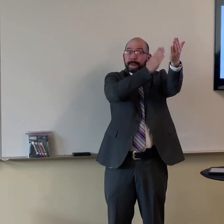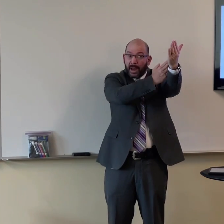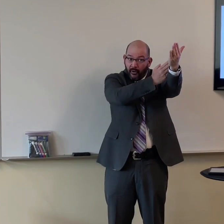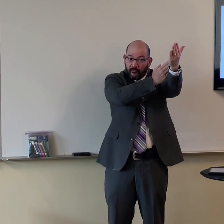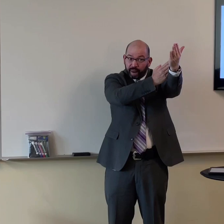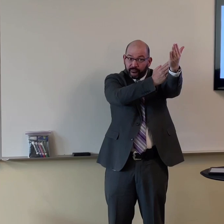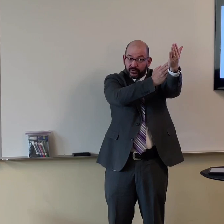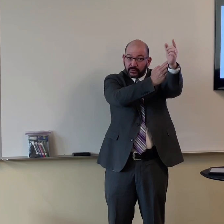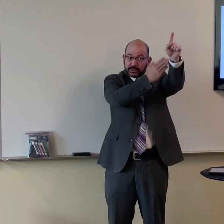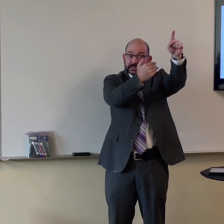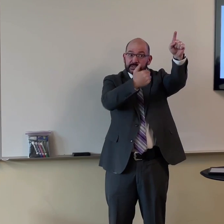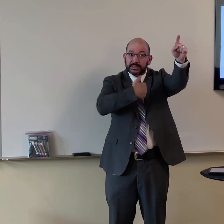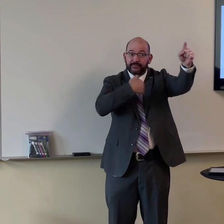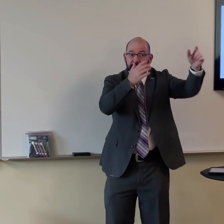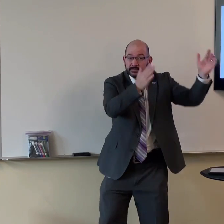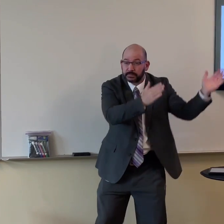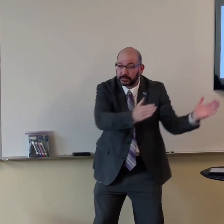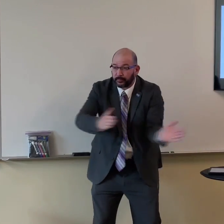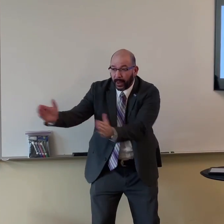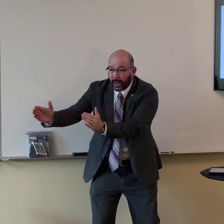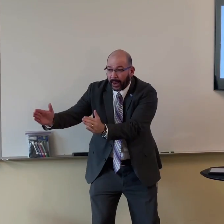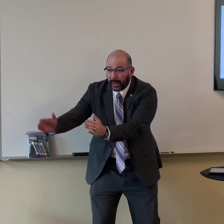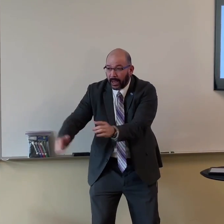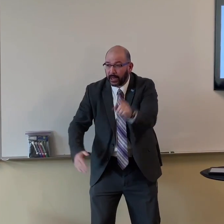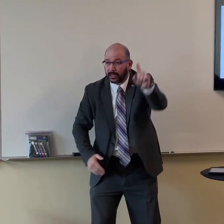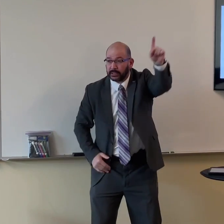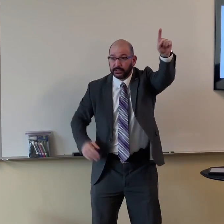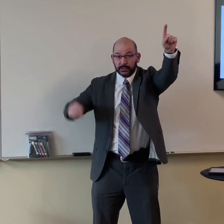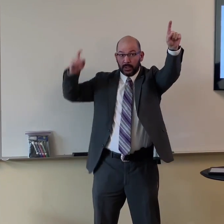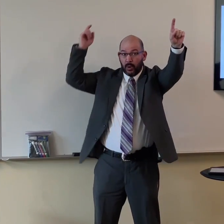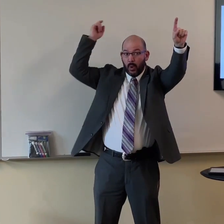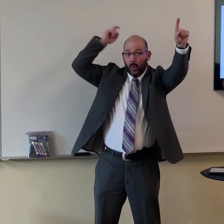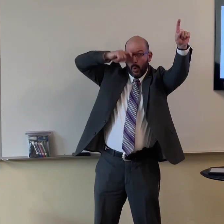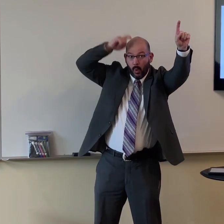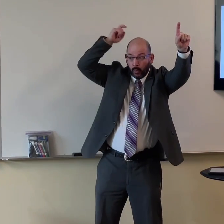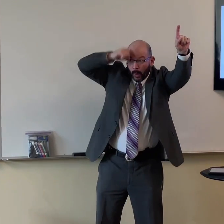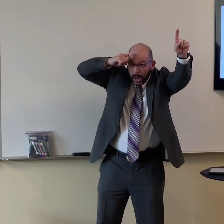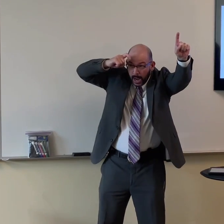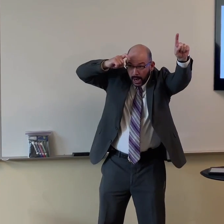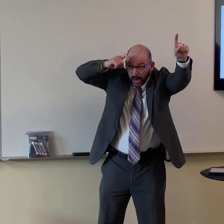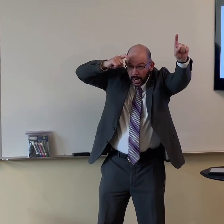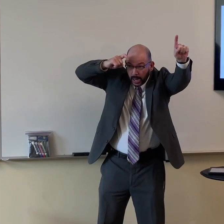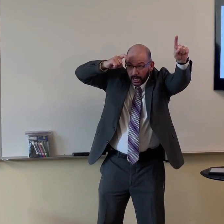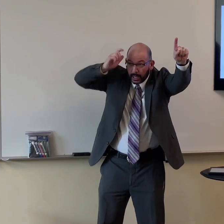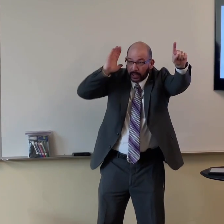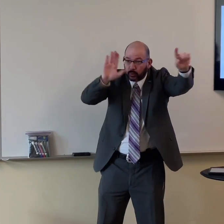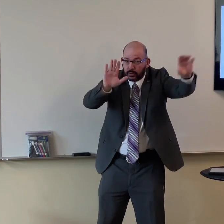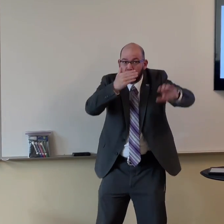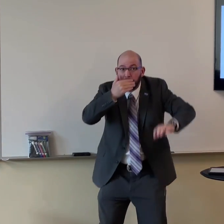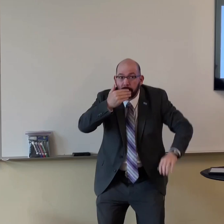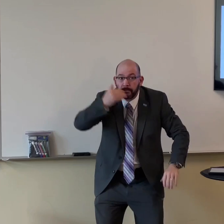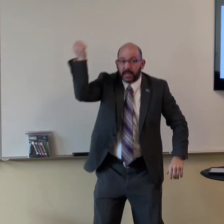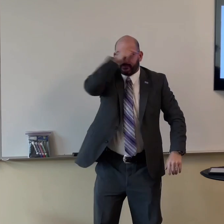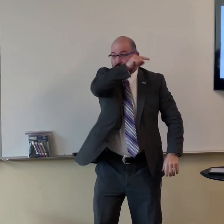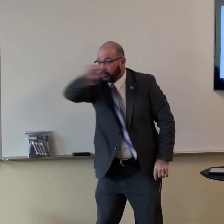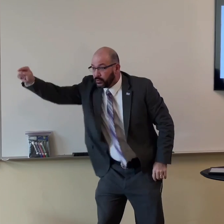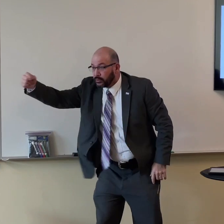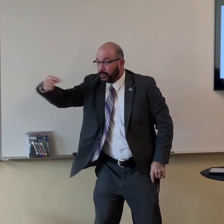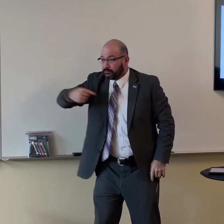if you believe God is powerful, if you believe God has a plan, God is wise, and